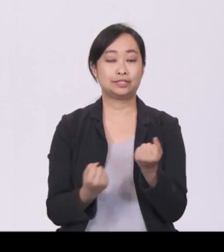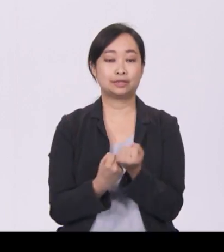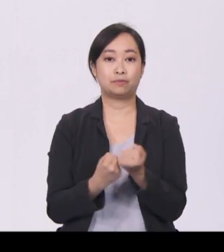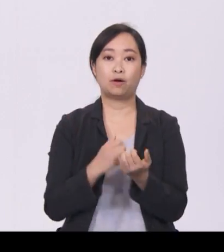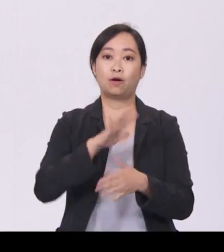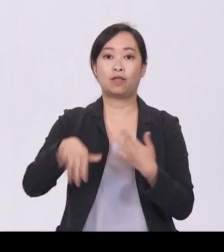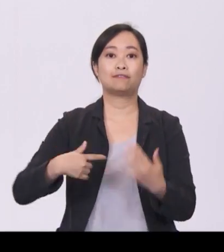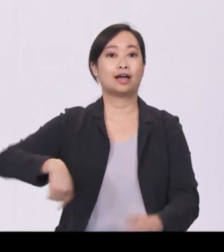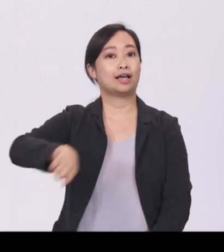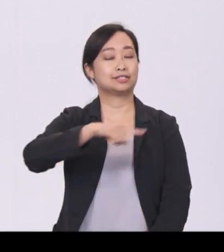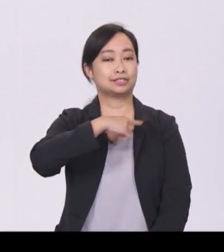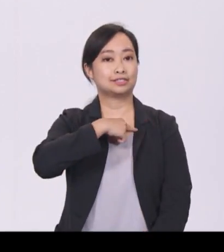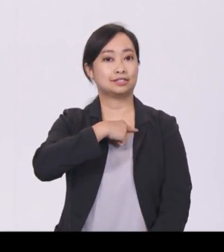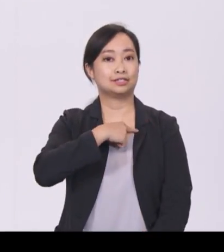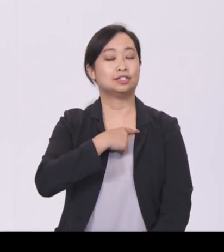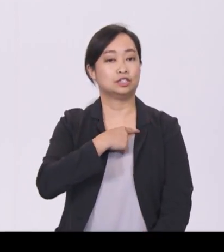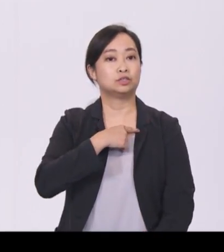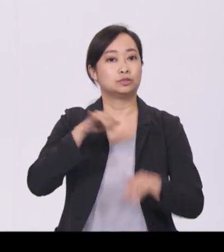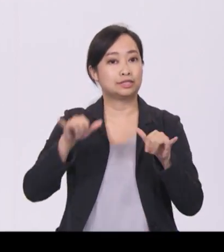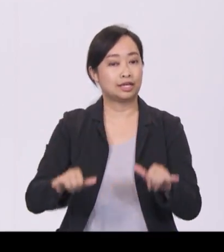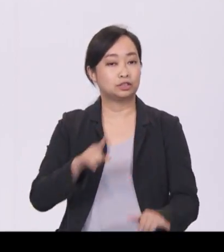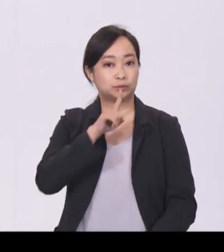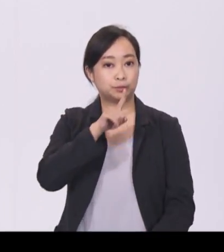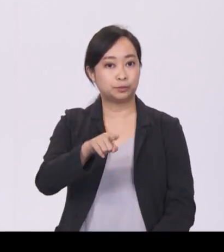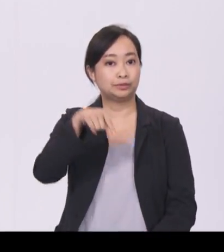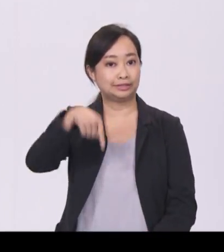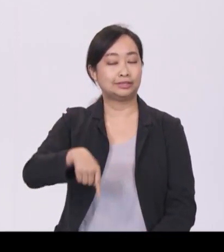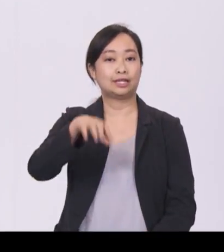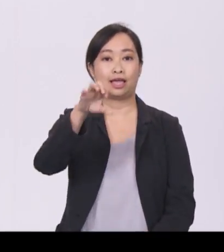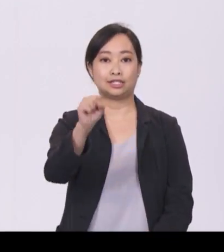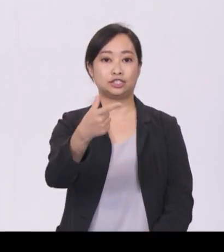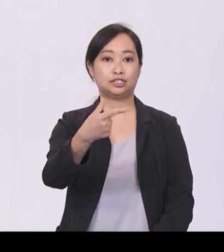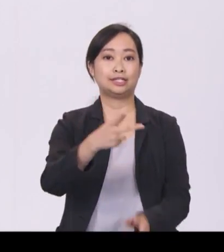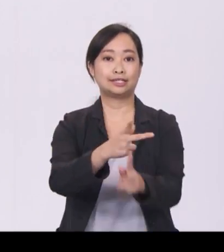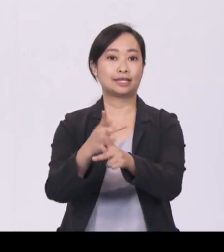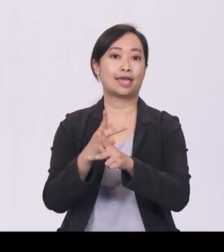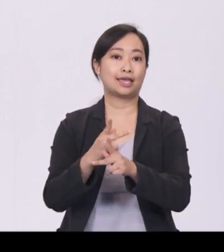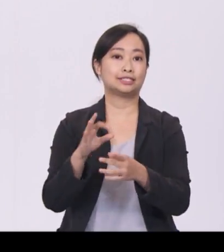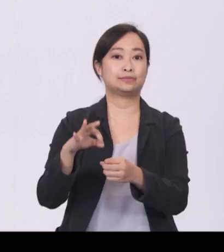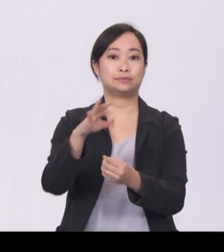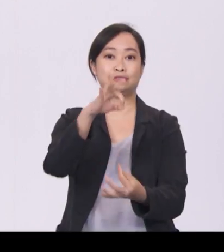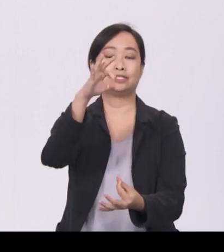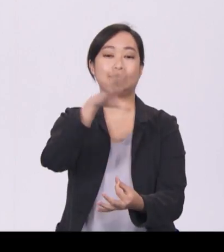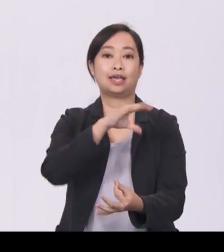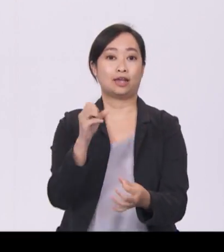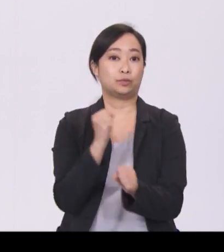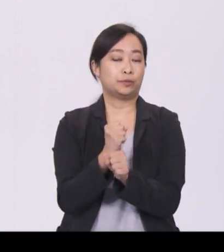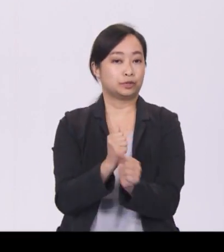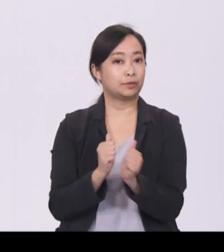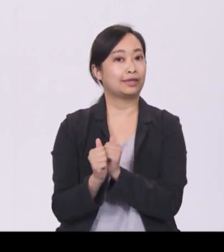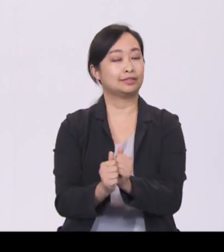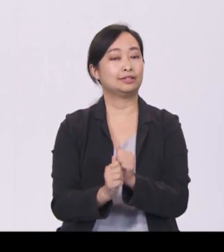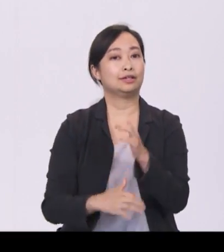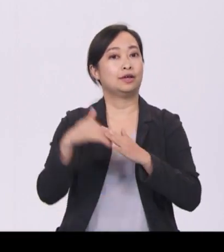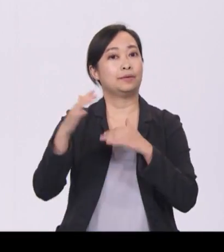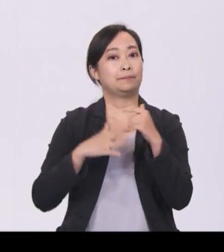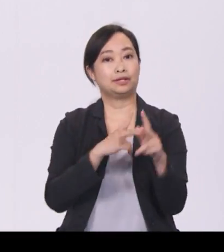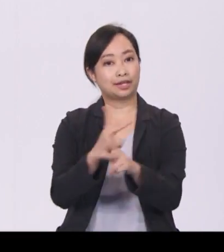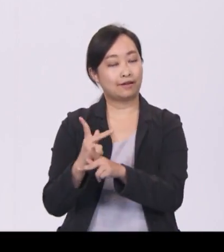to stay true to this SG Cares spirit, efforts, and to work together to build a caring and cohesive society.